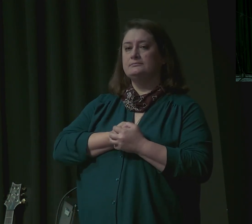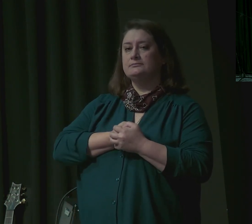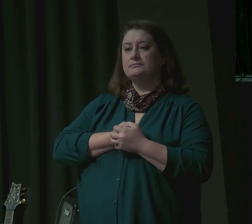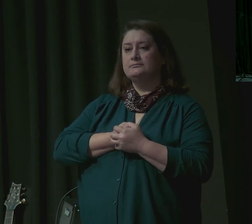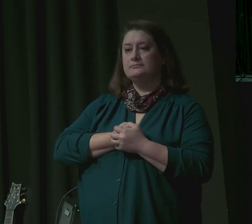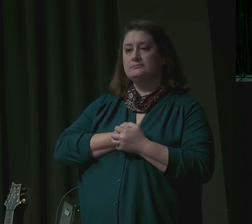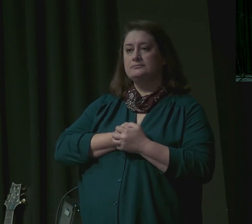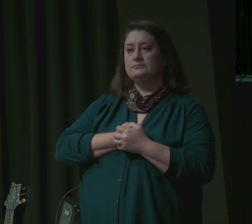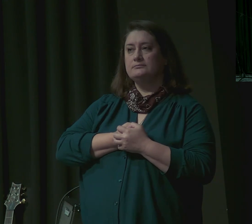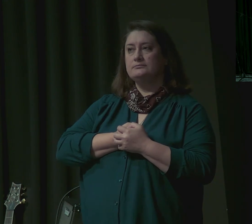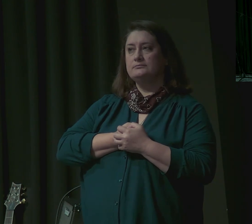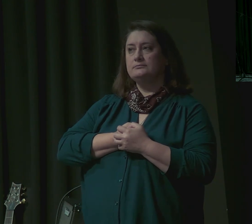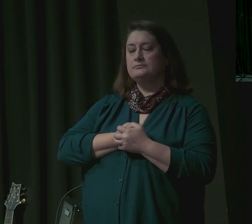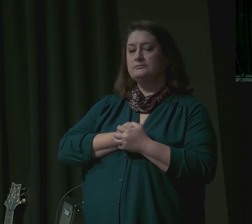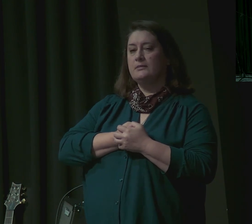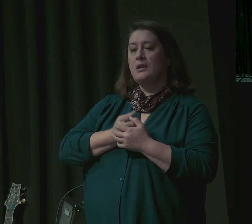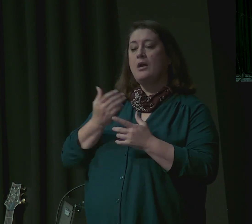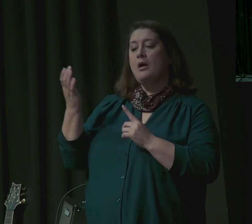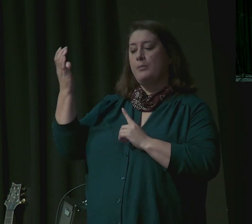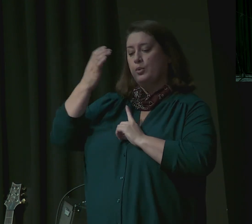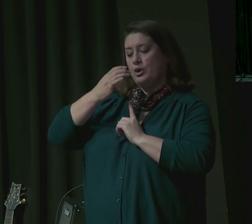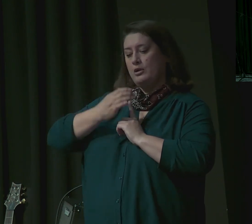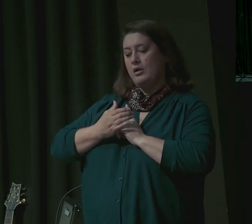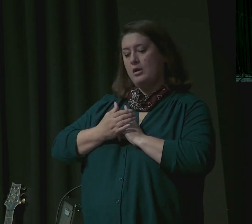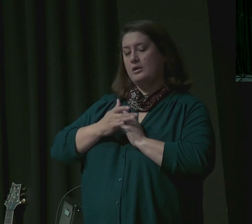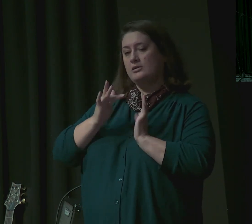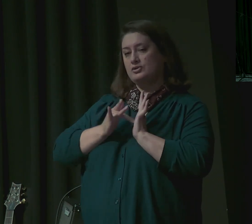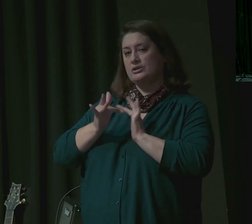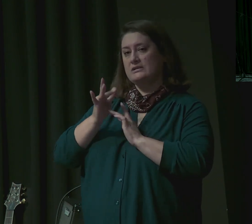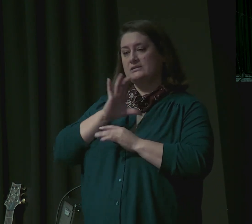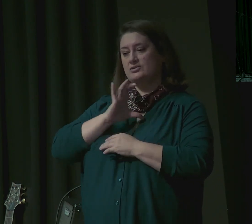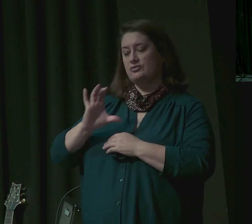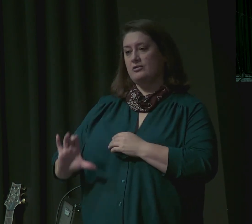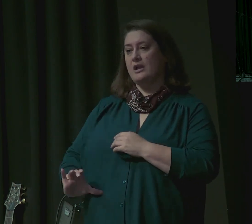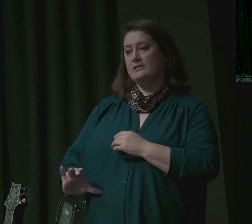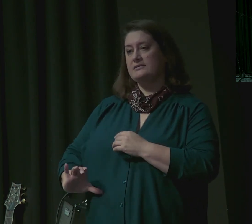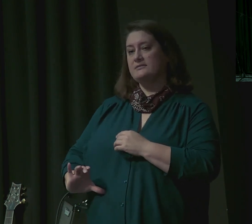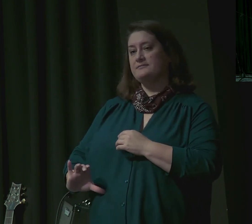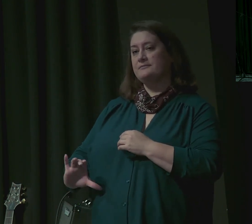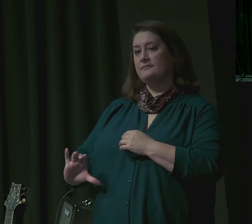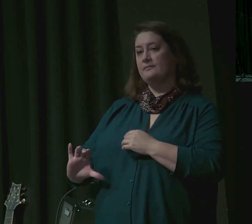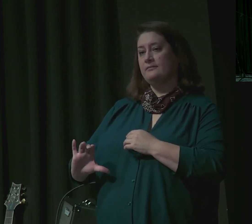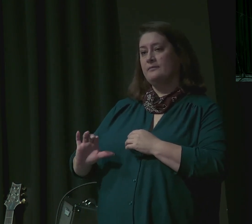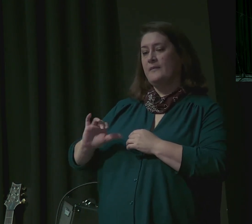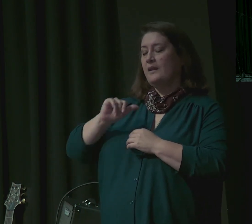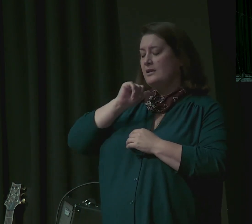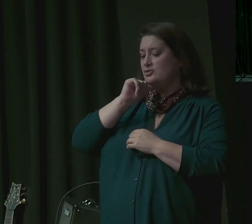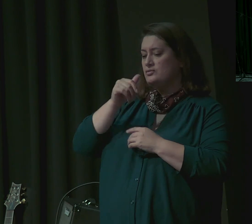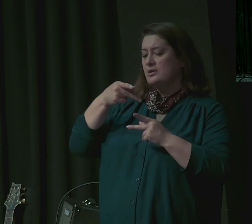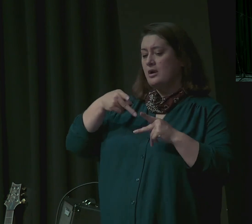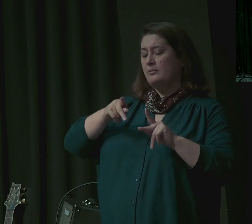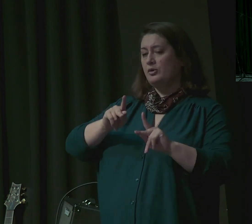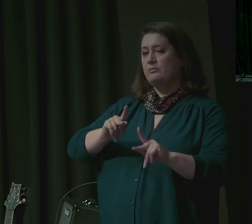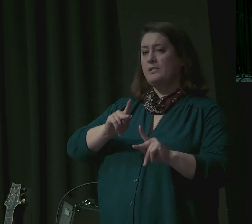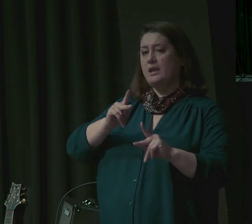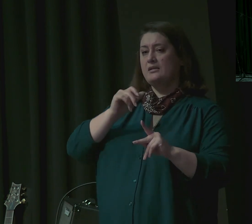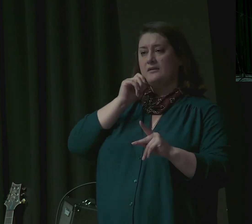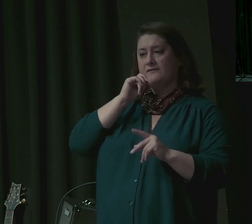but put on the Lord Jesus Christ and make no provision for the flesh to gratify its desires